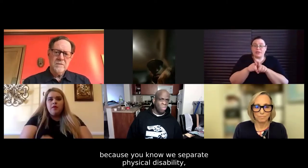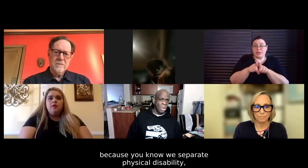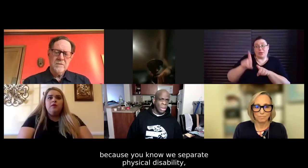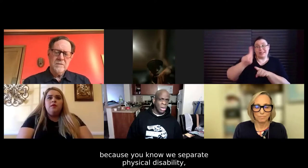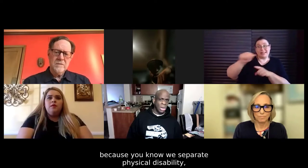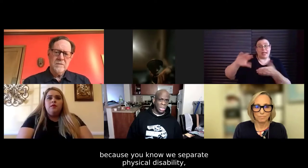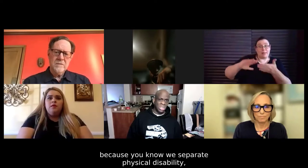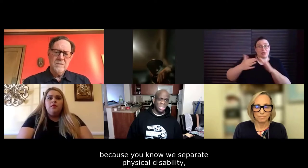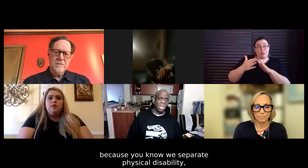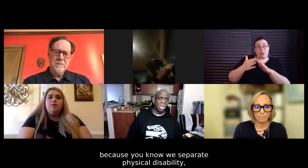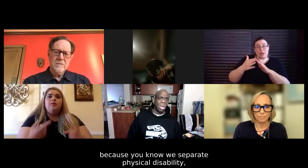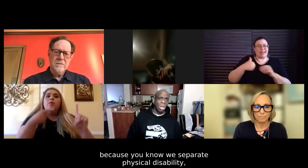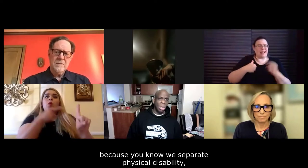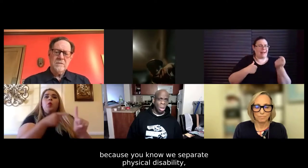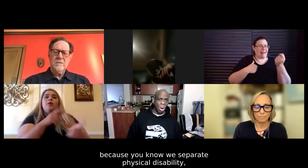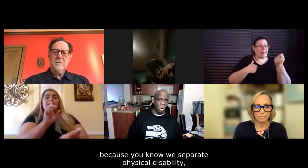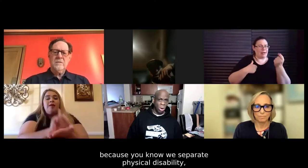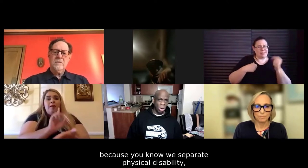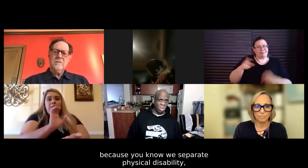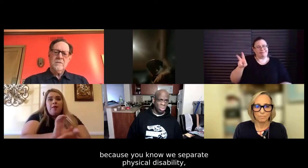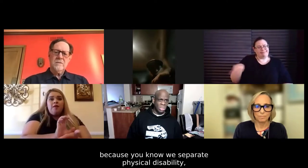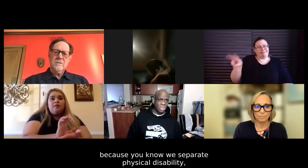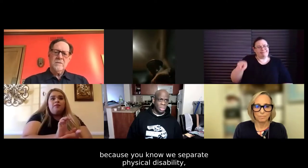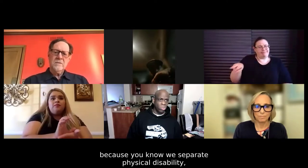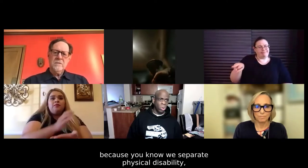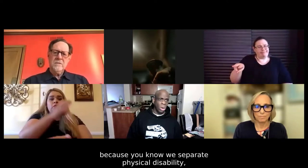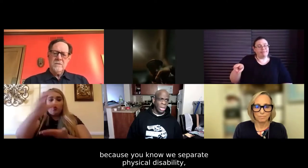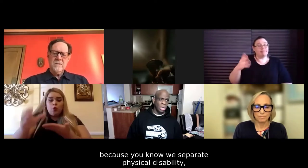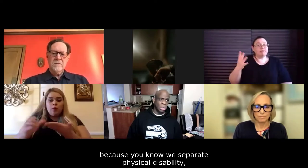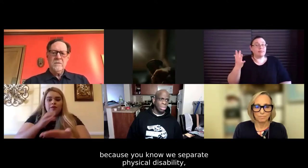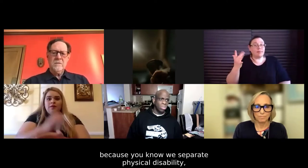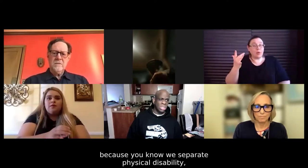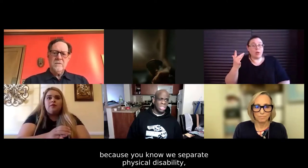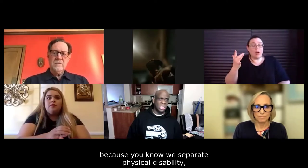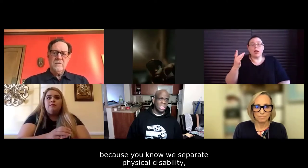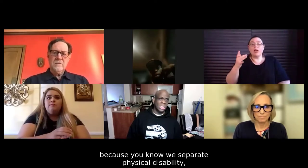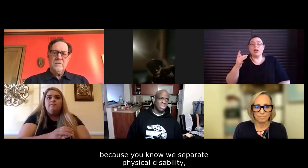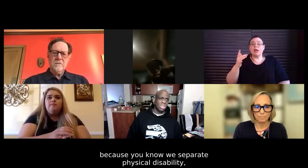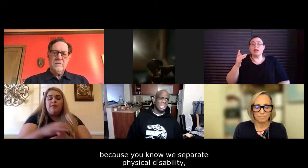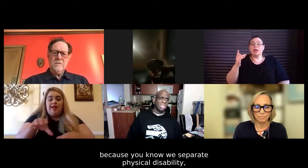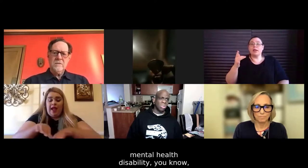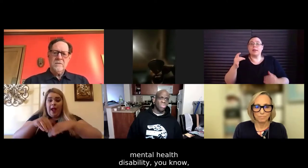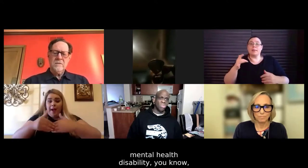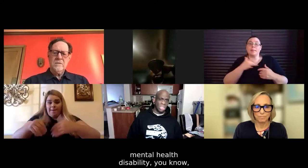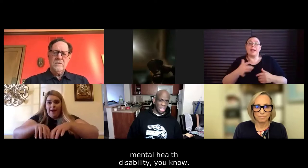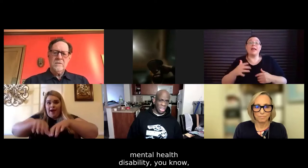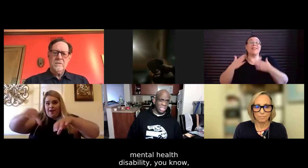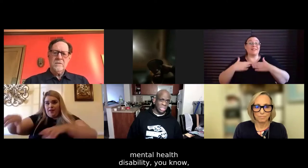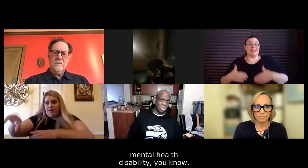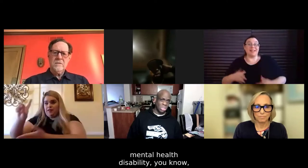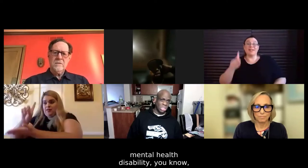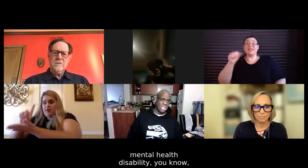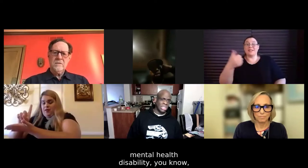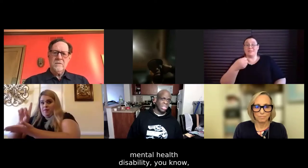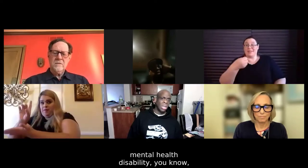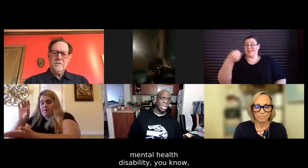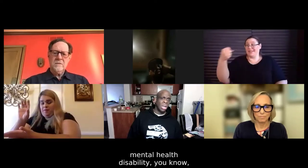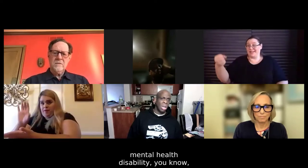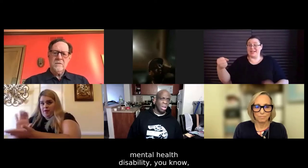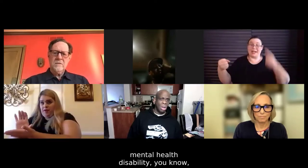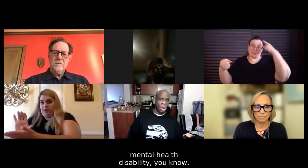because, you know, we separate physical disabilities from mental health disabilities,